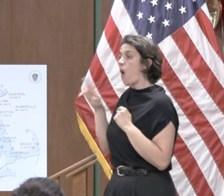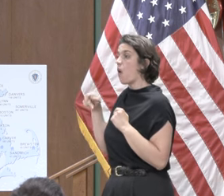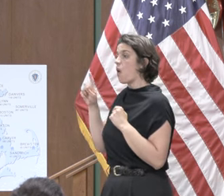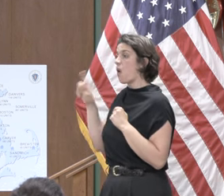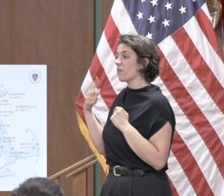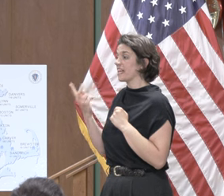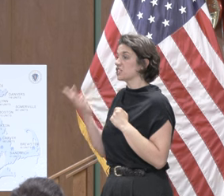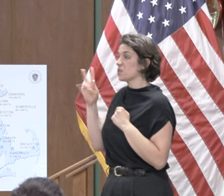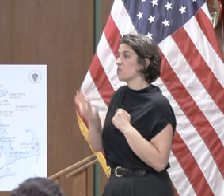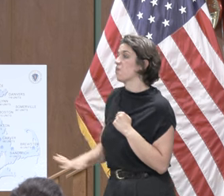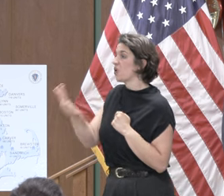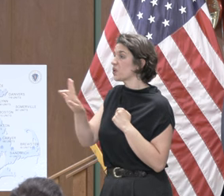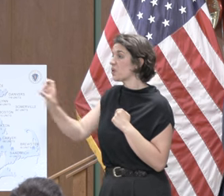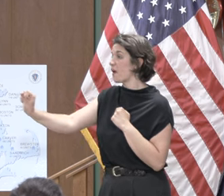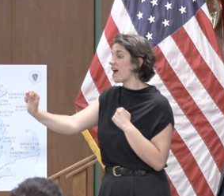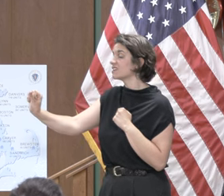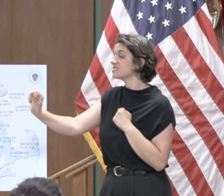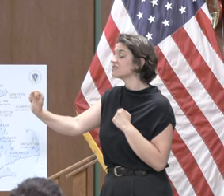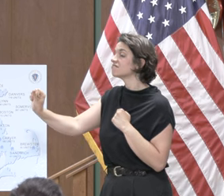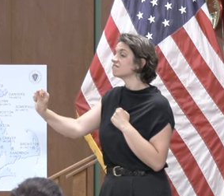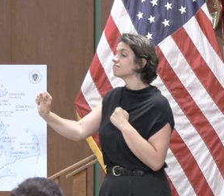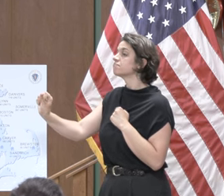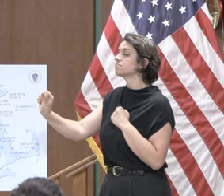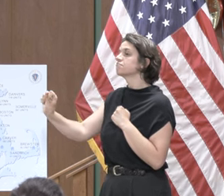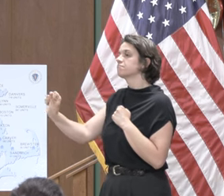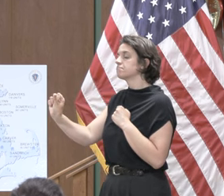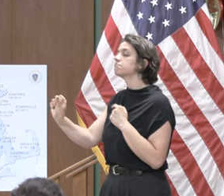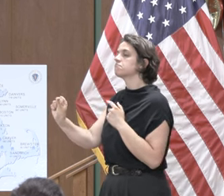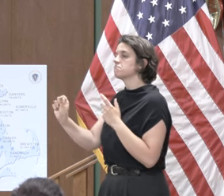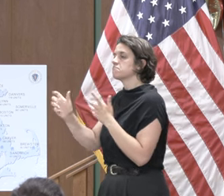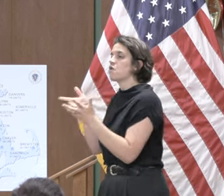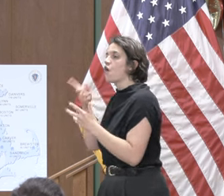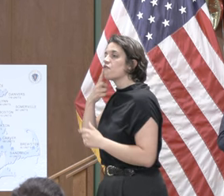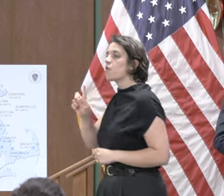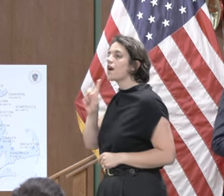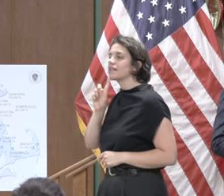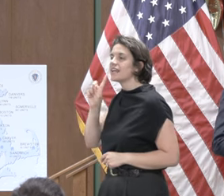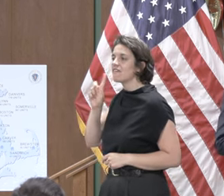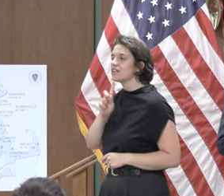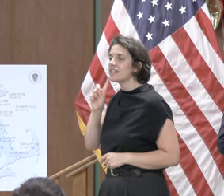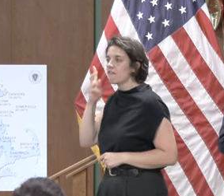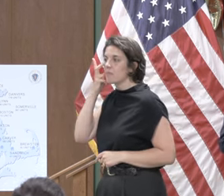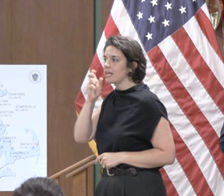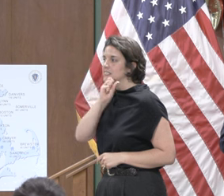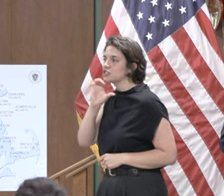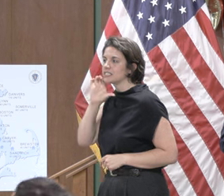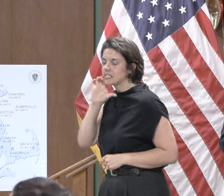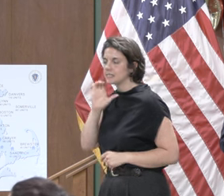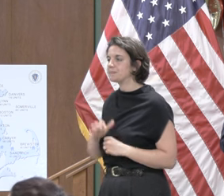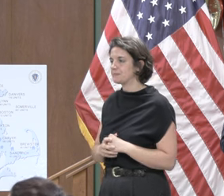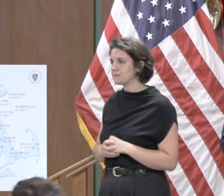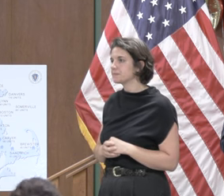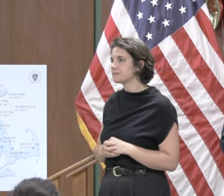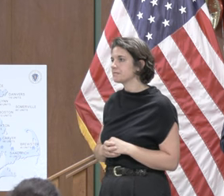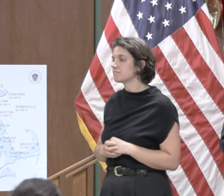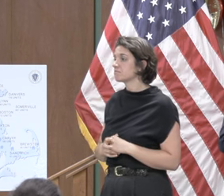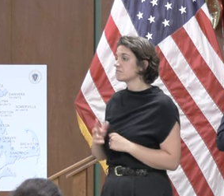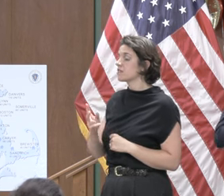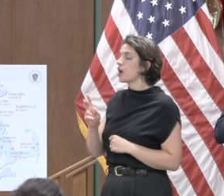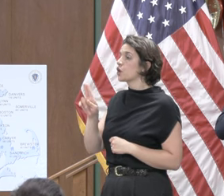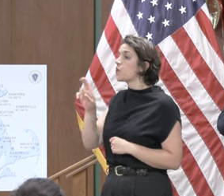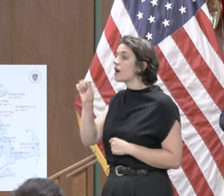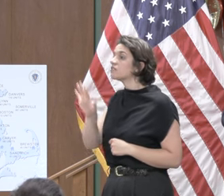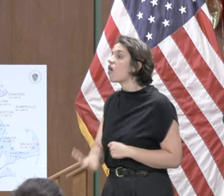states that services deaf and deaf blind seniors two in the entire country